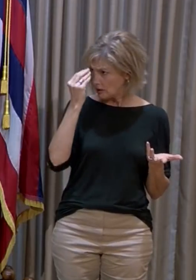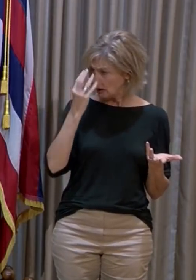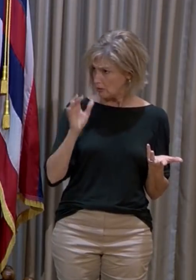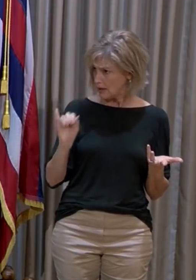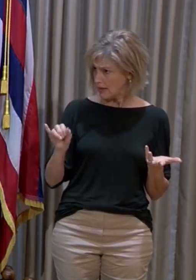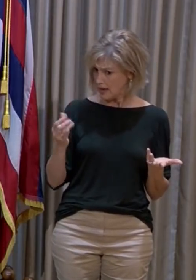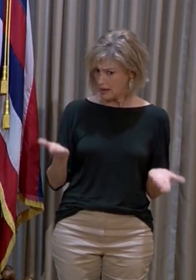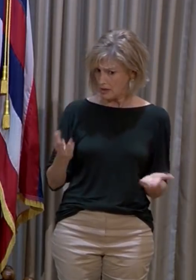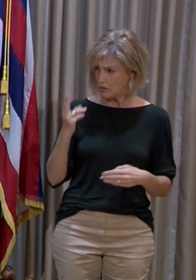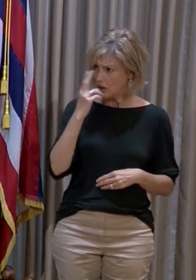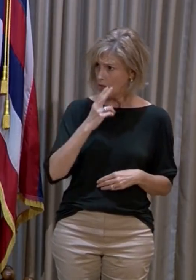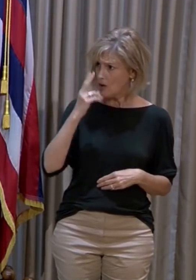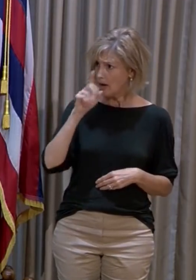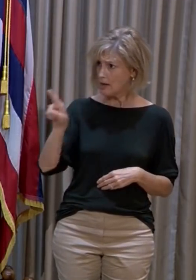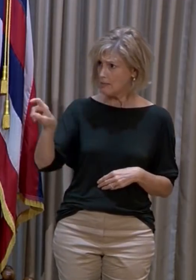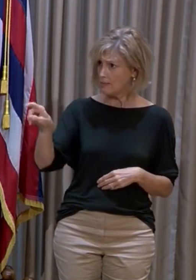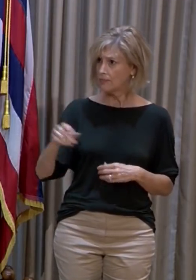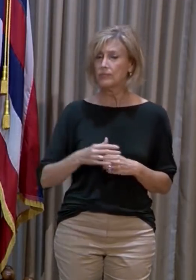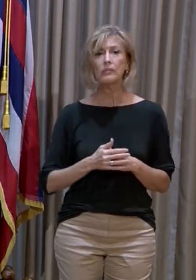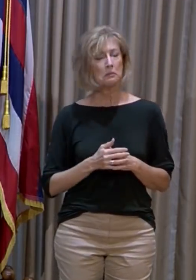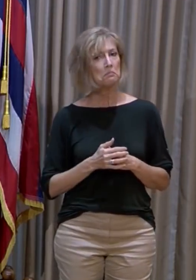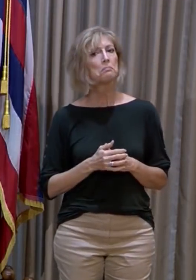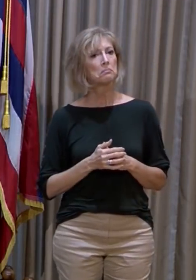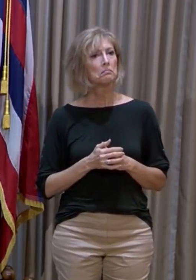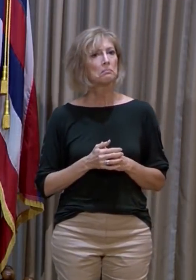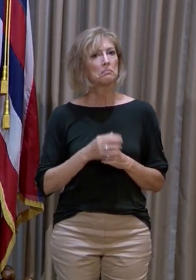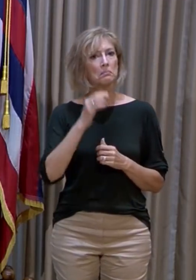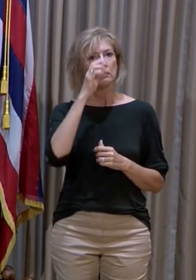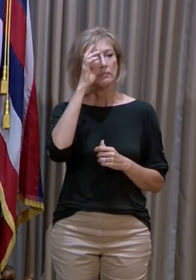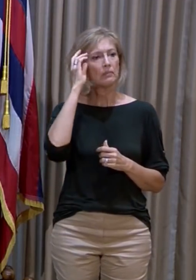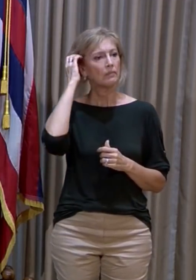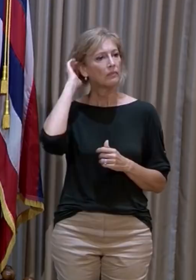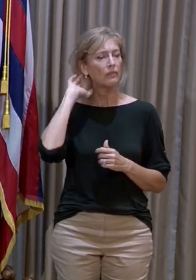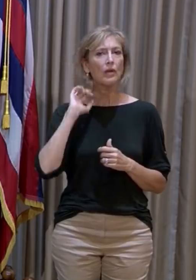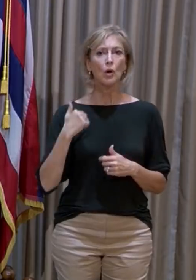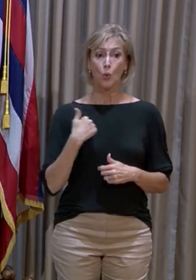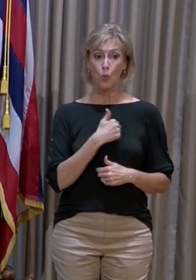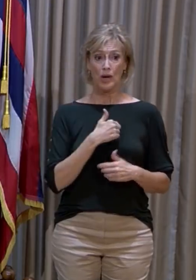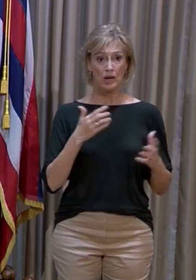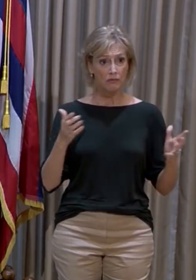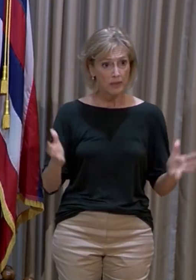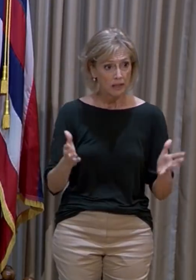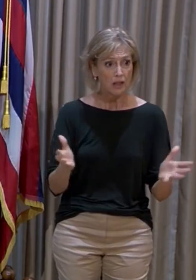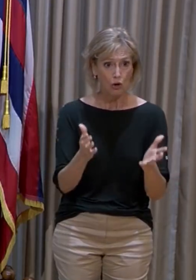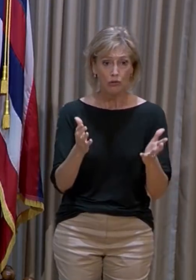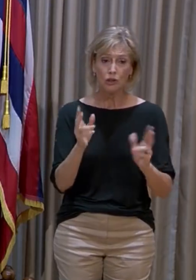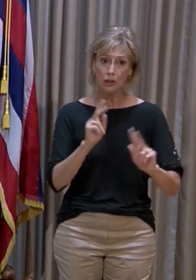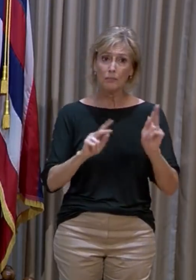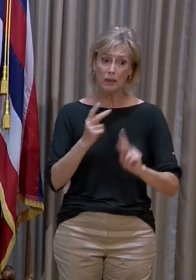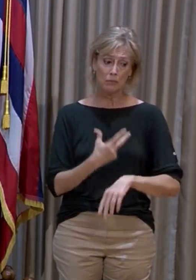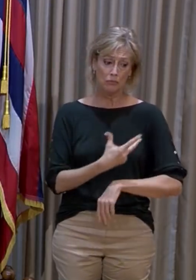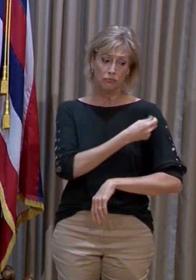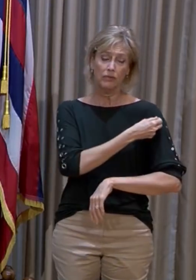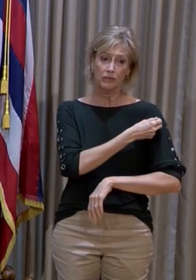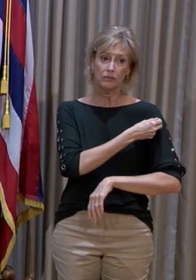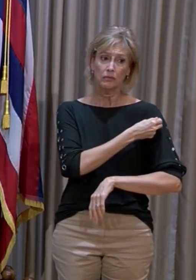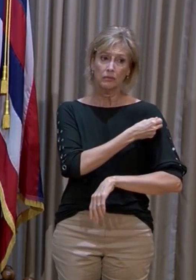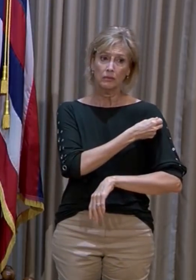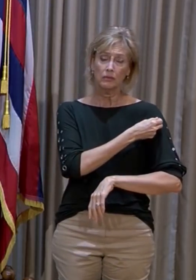in Hawaii? We have been encouraging vaccinations at least for the